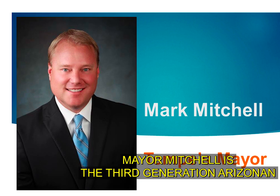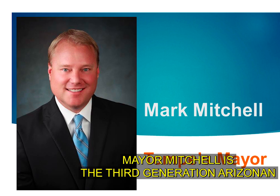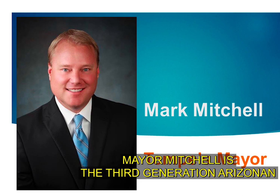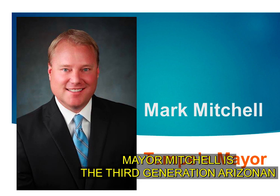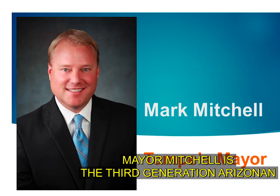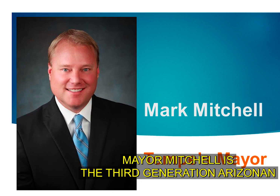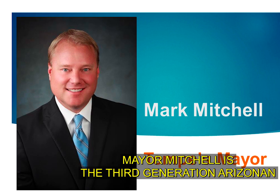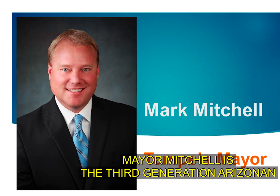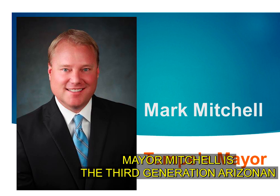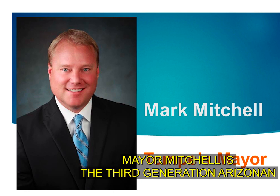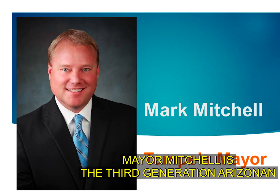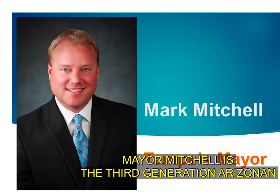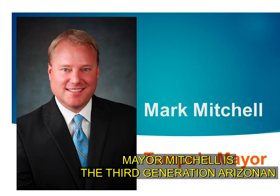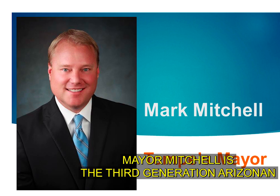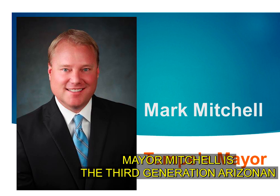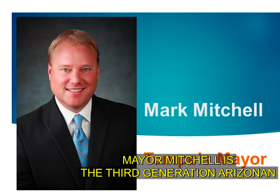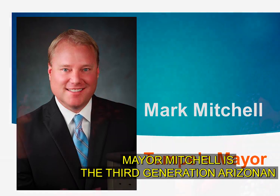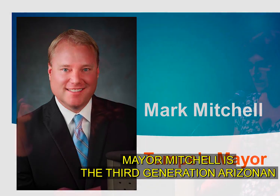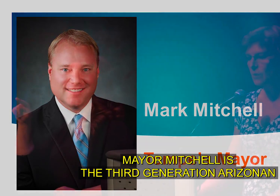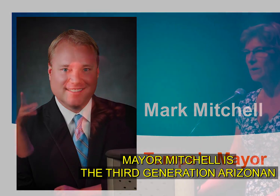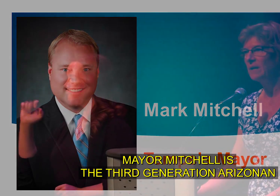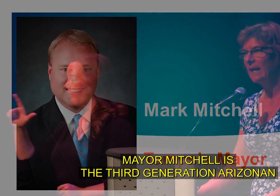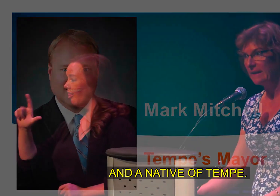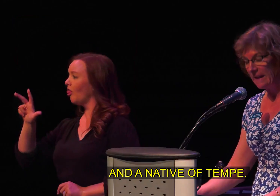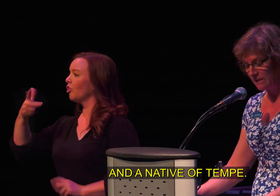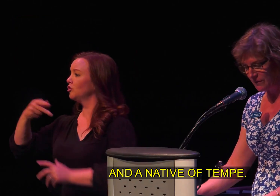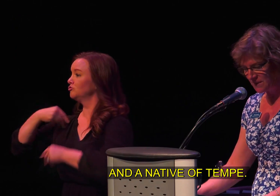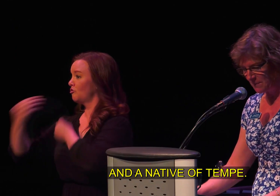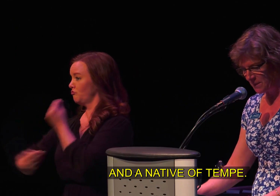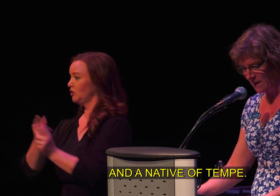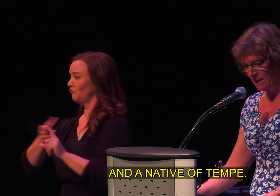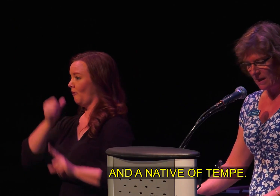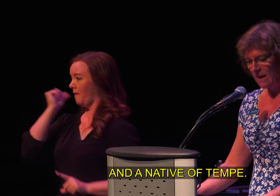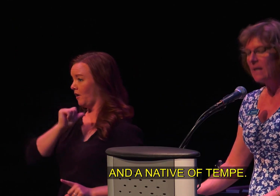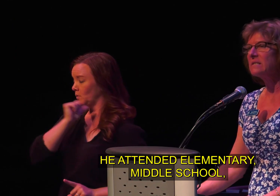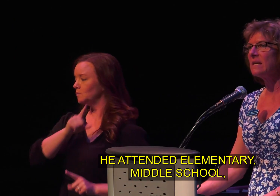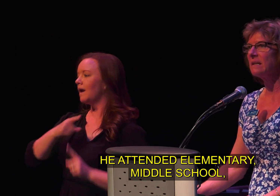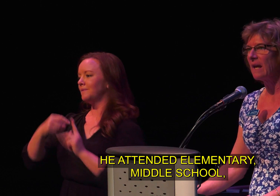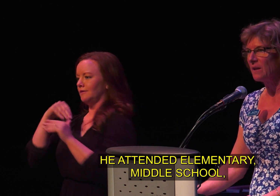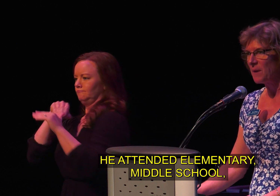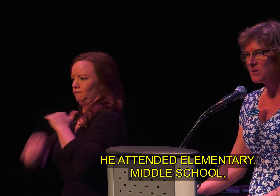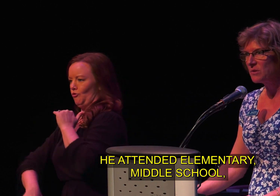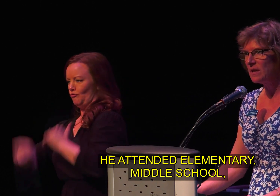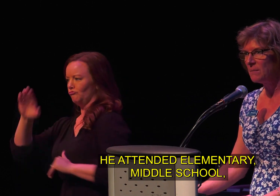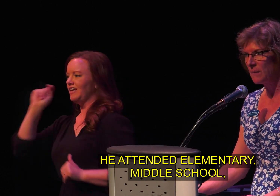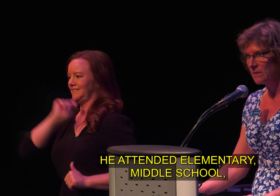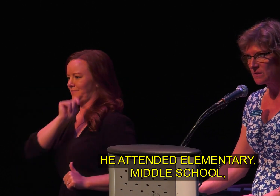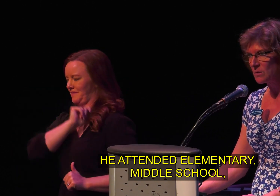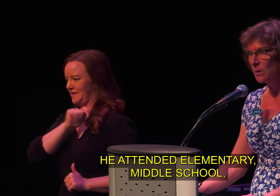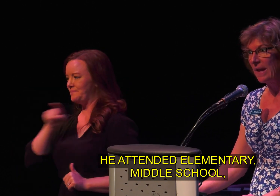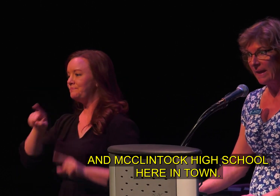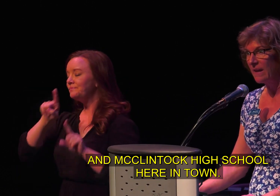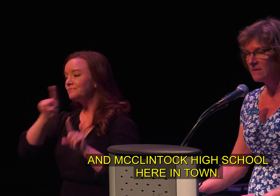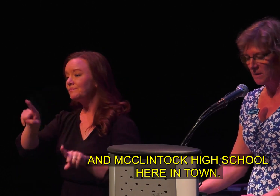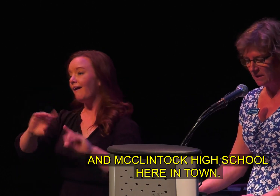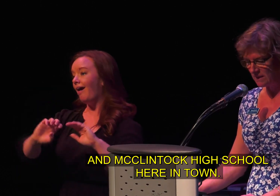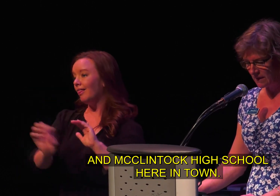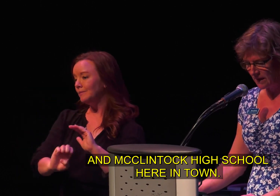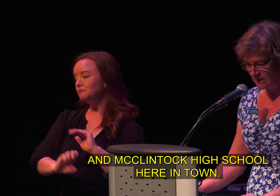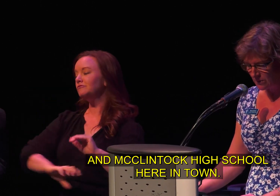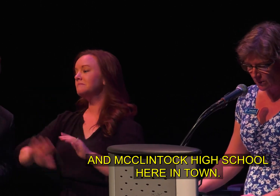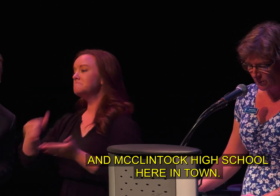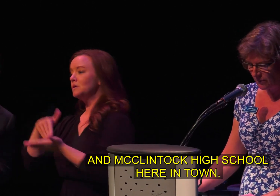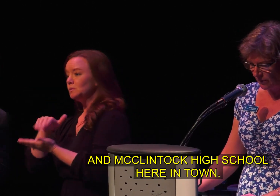Mayor Mitchell is a third generation Arizonan and a native of Tempe. He attended elementary, middle school, and